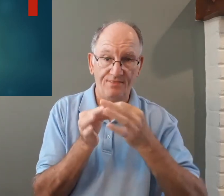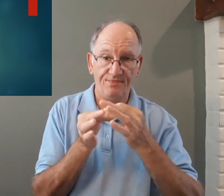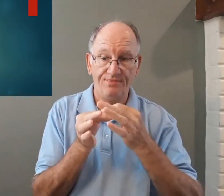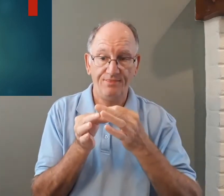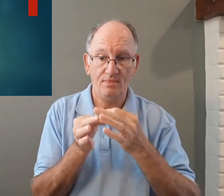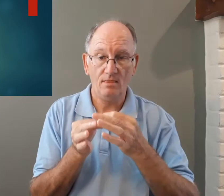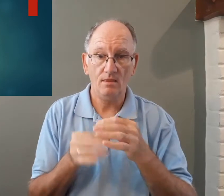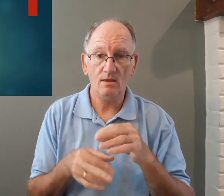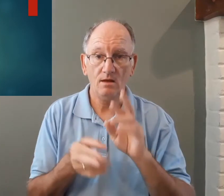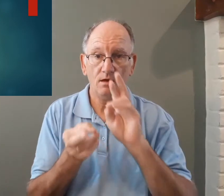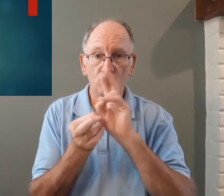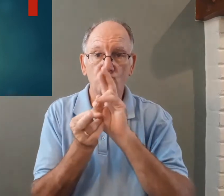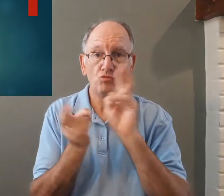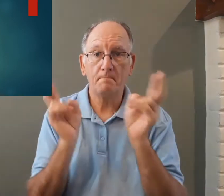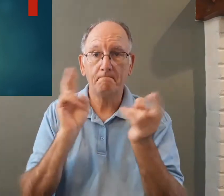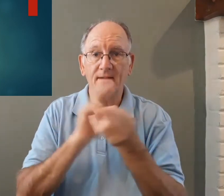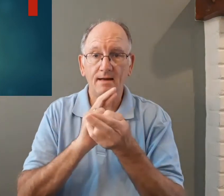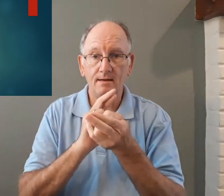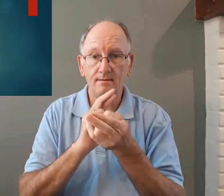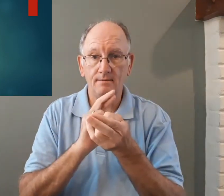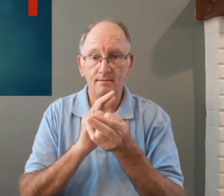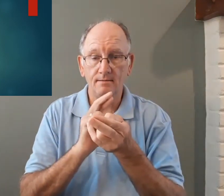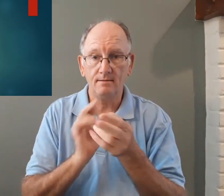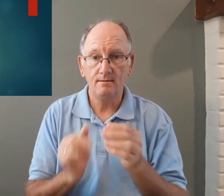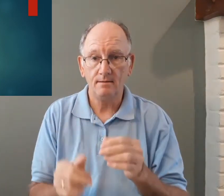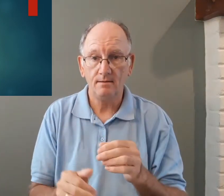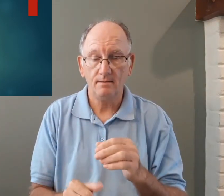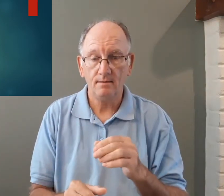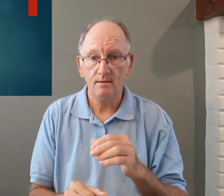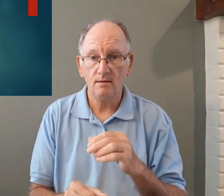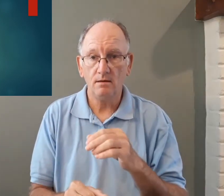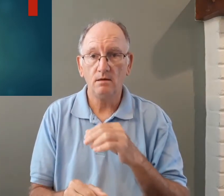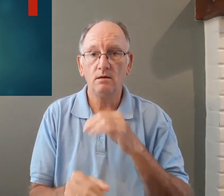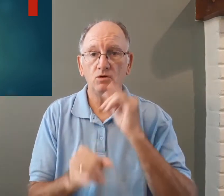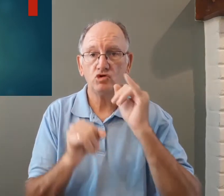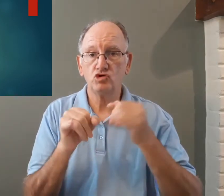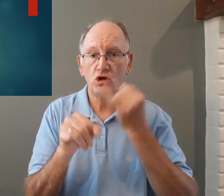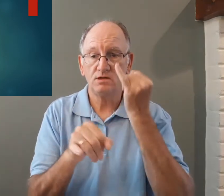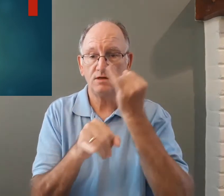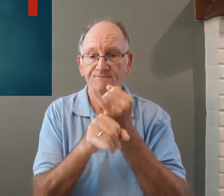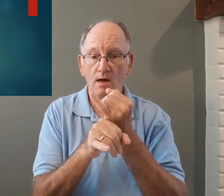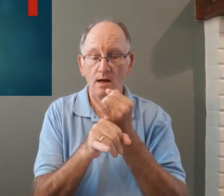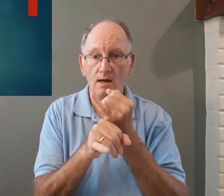word faith here and then the second is repentance justification